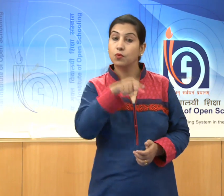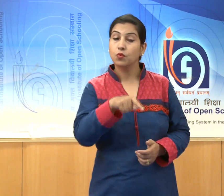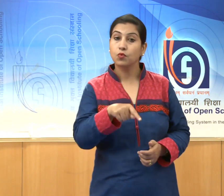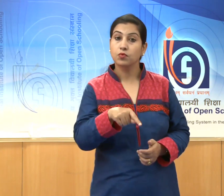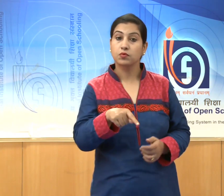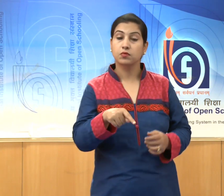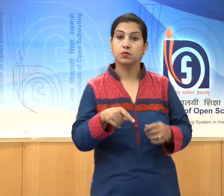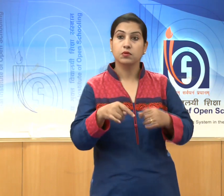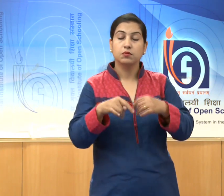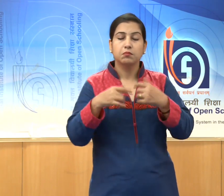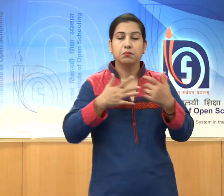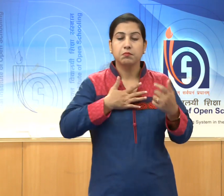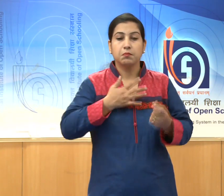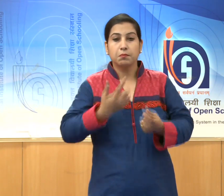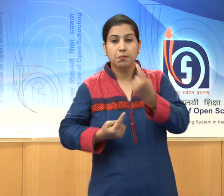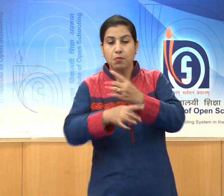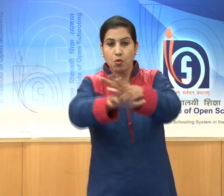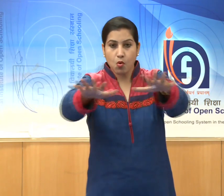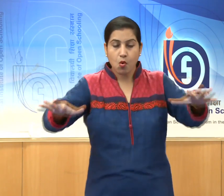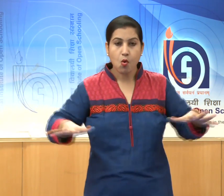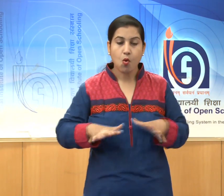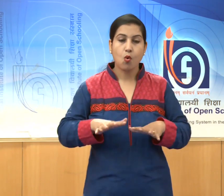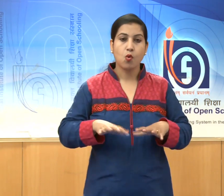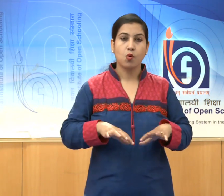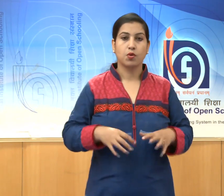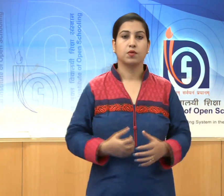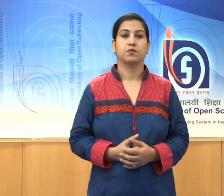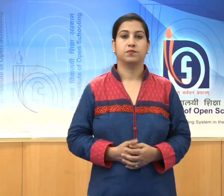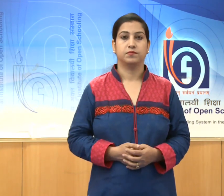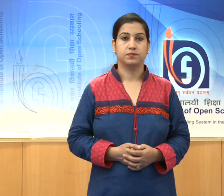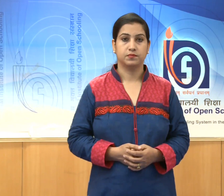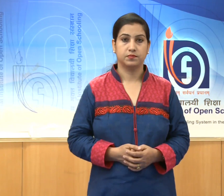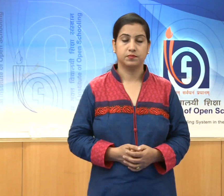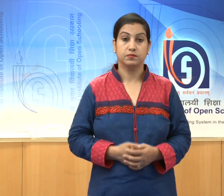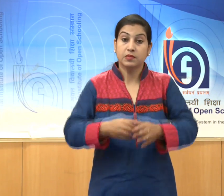an overall development